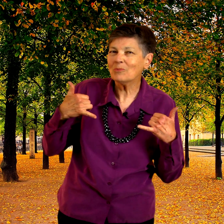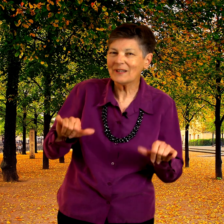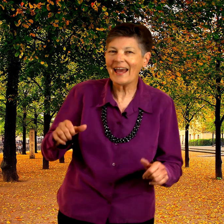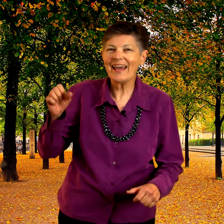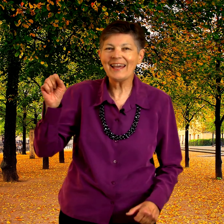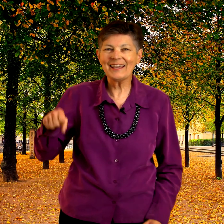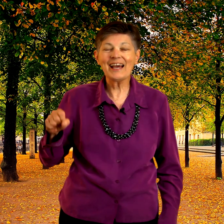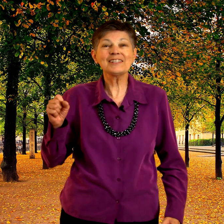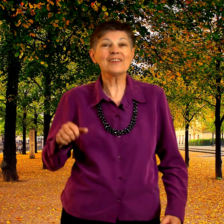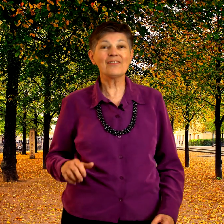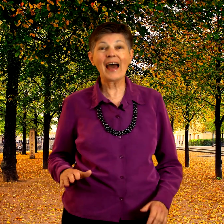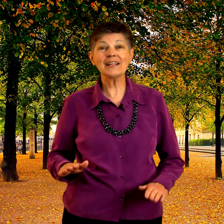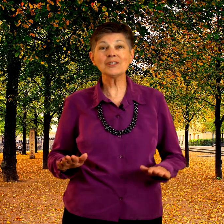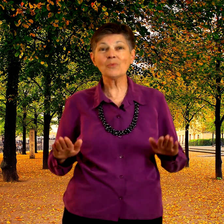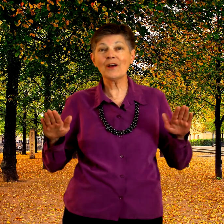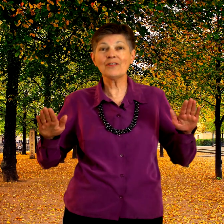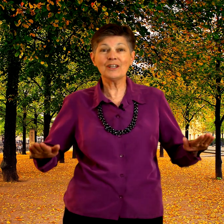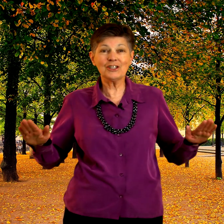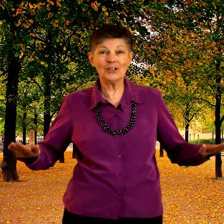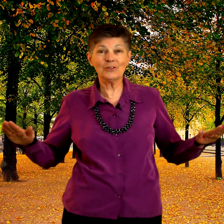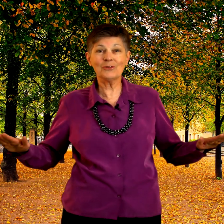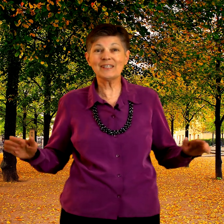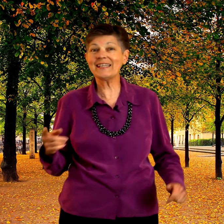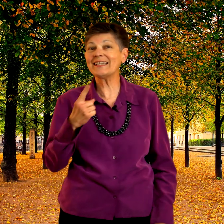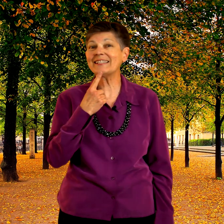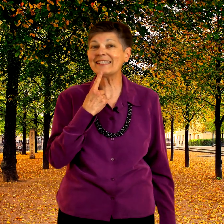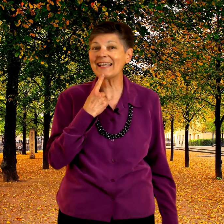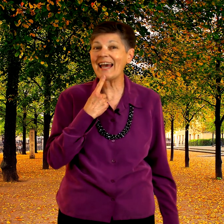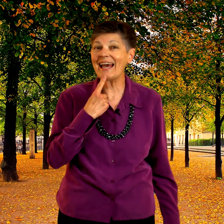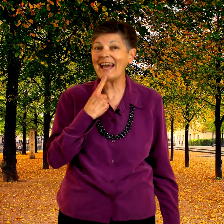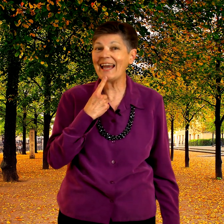play? Yes, that's what the children did say.